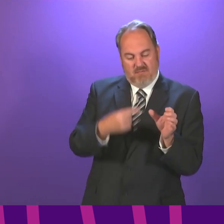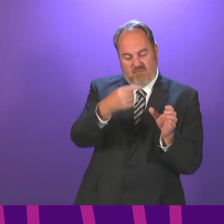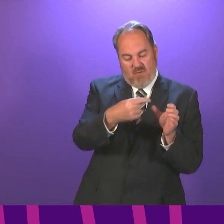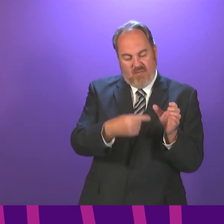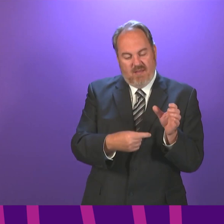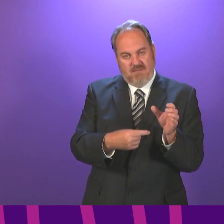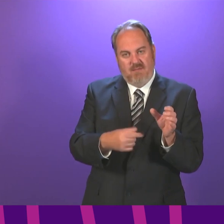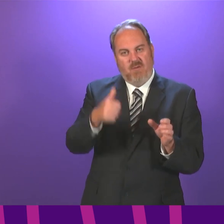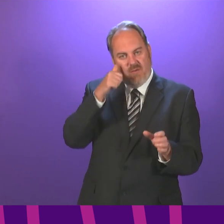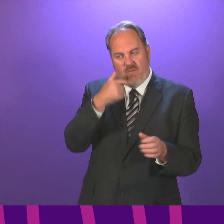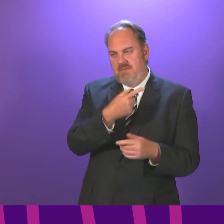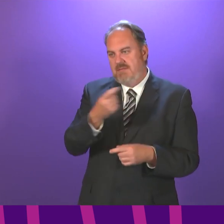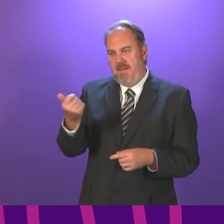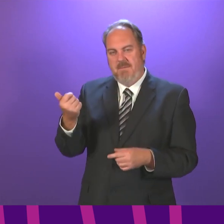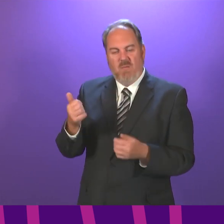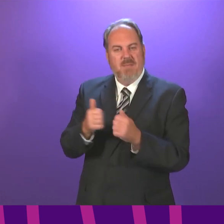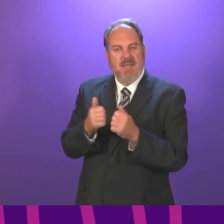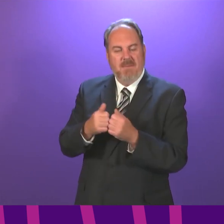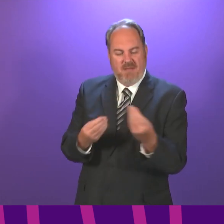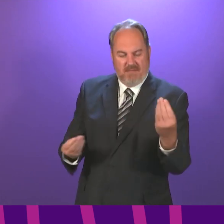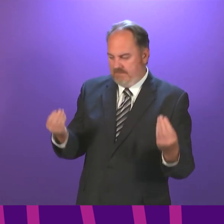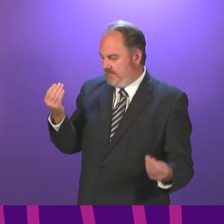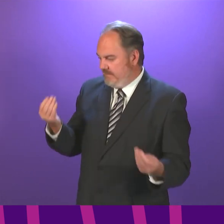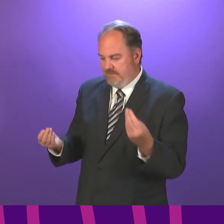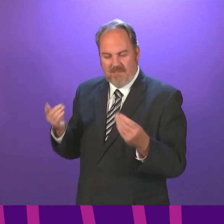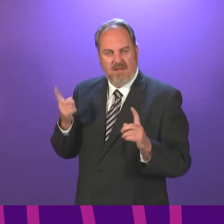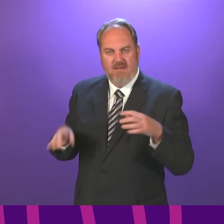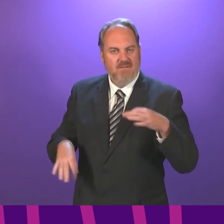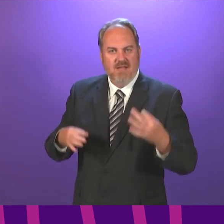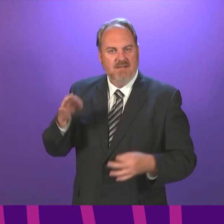problematic with the paper copy. The Prime Minister.